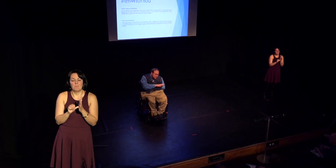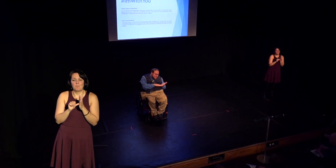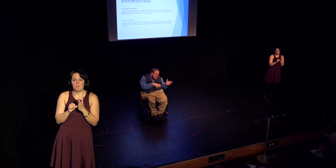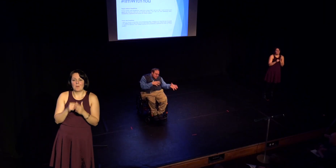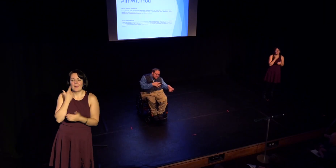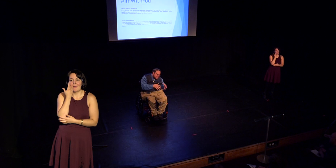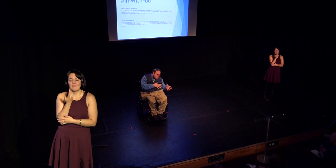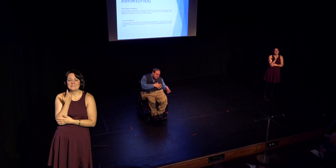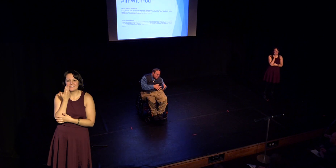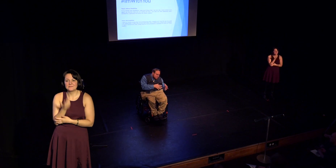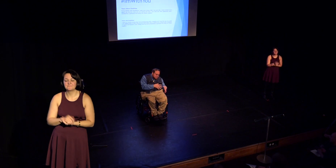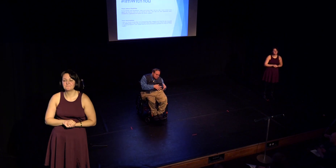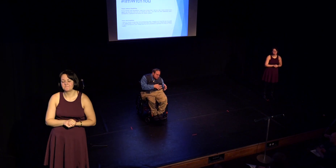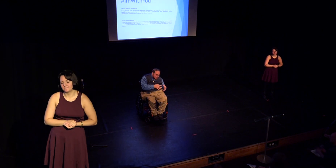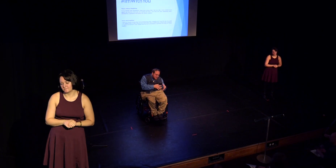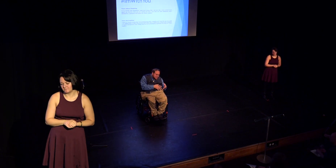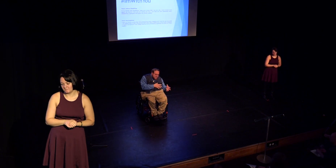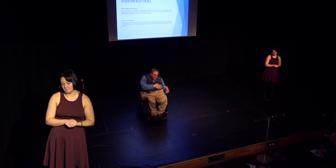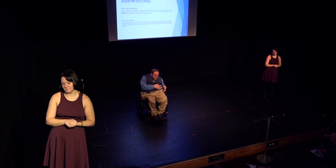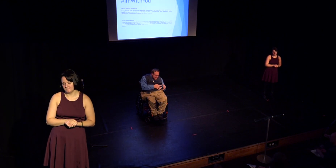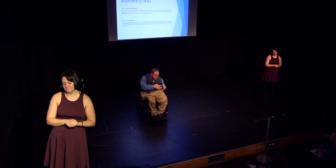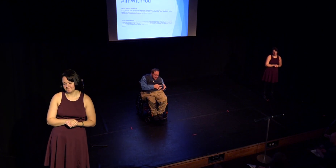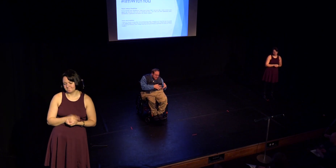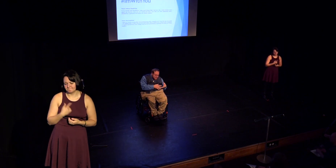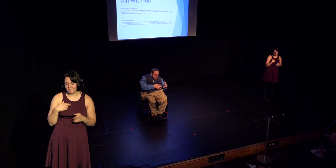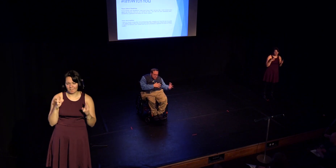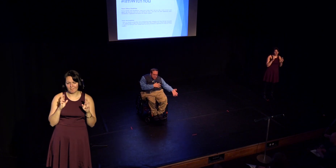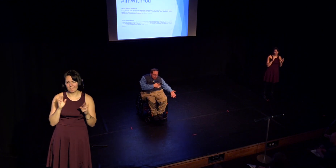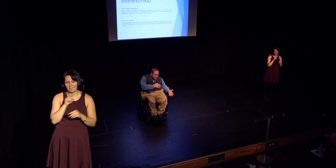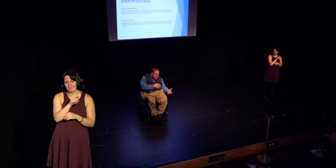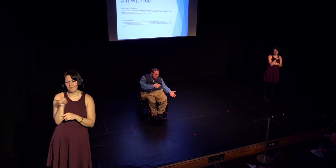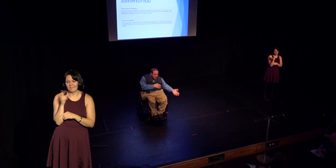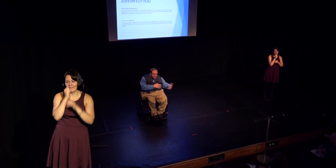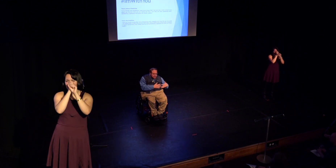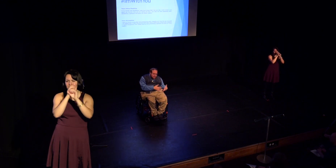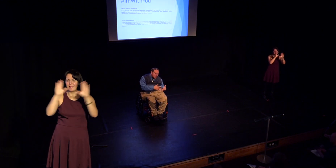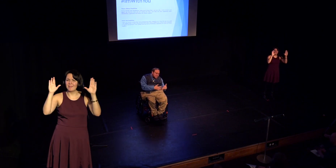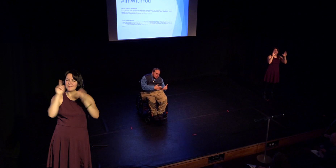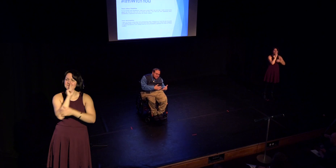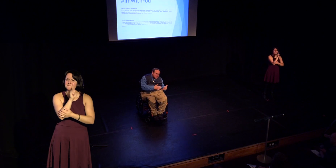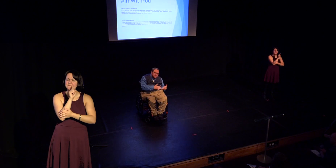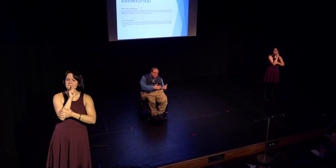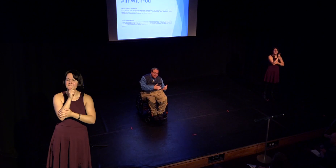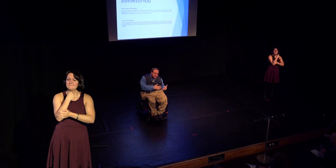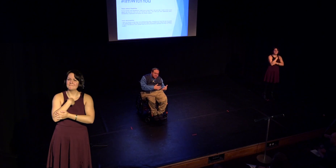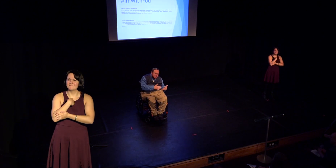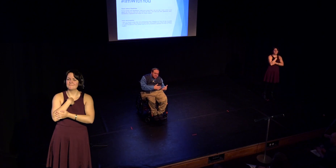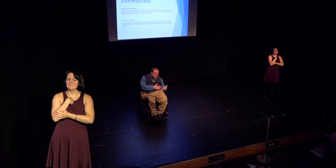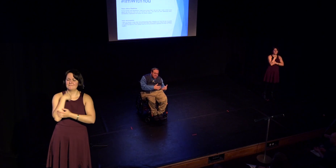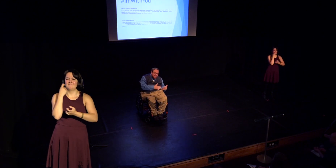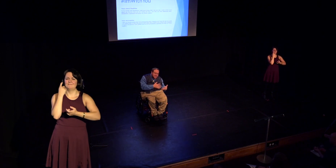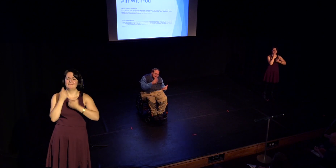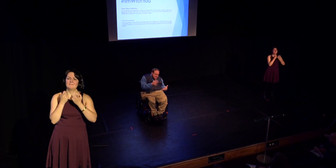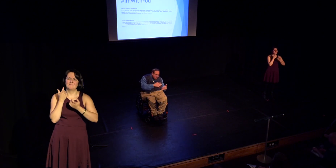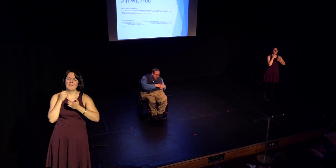And I hope that that gives you some understanding. And I just want you to know that I know how ingrained some of this stuff is for us.